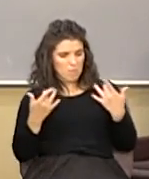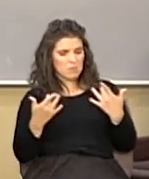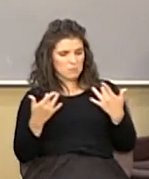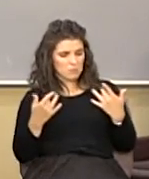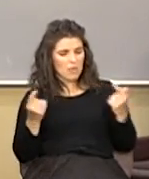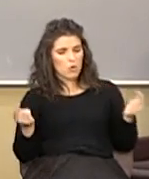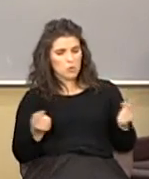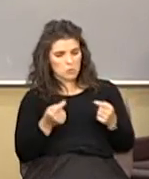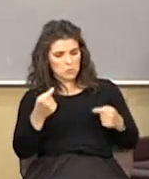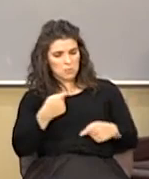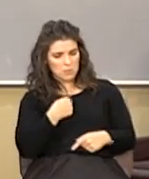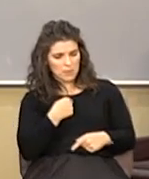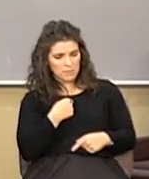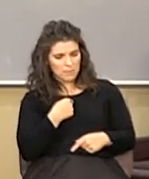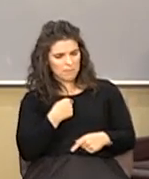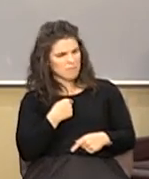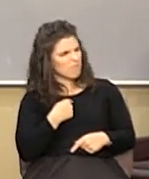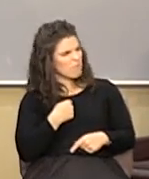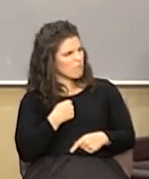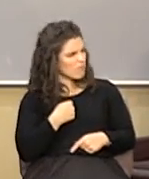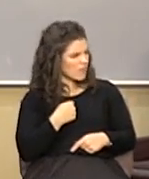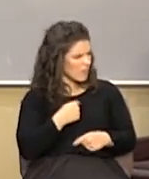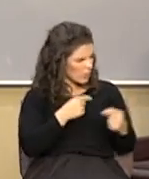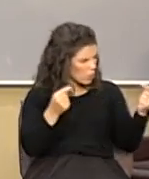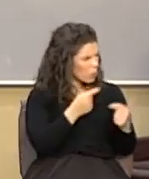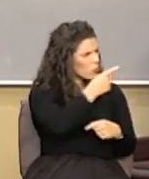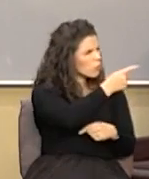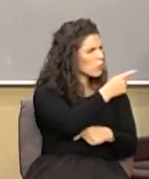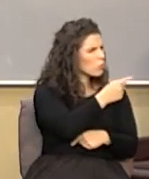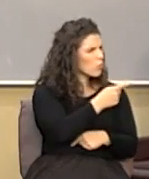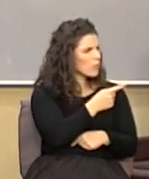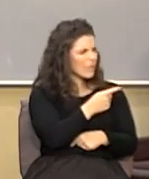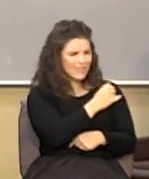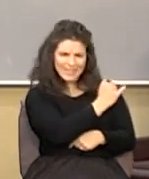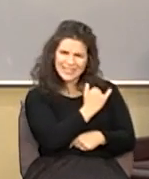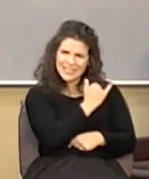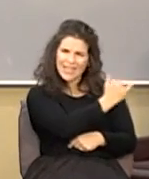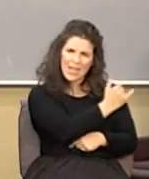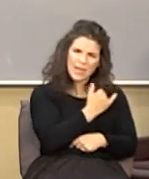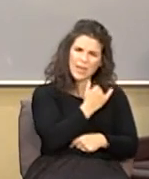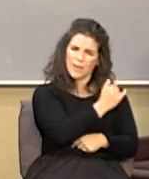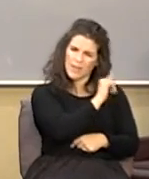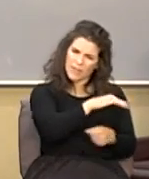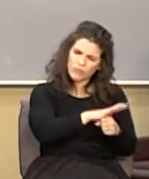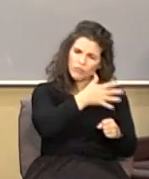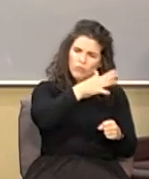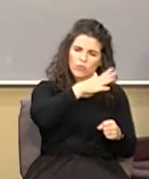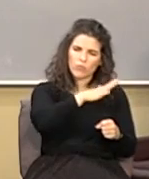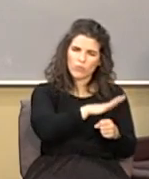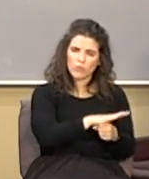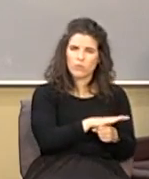them you're doing unto them what they did unto you and that's where the corruption comes from